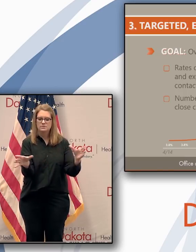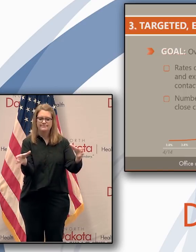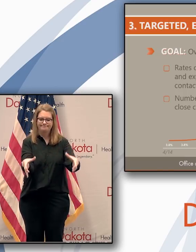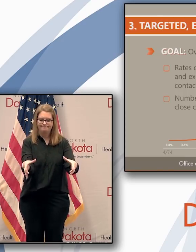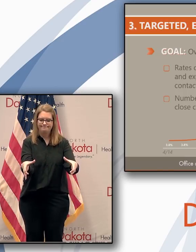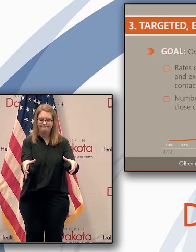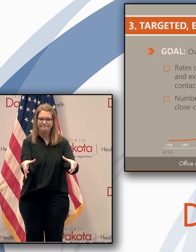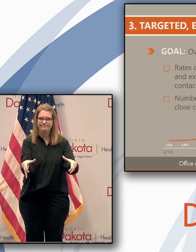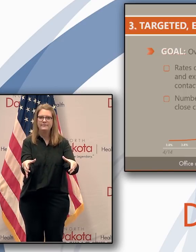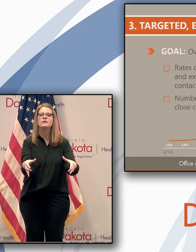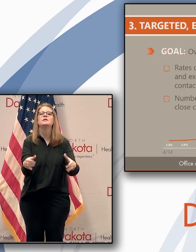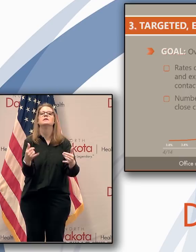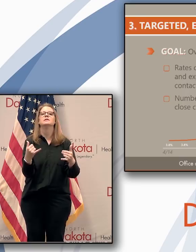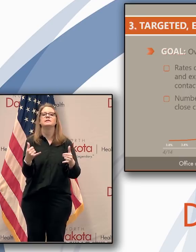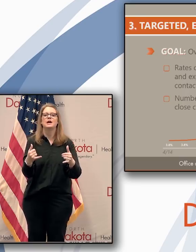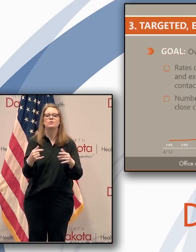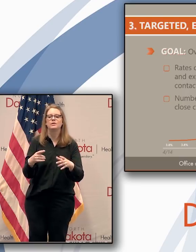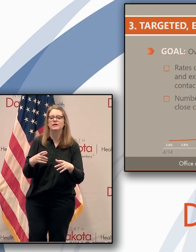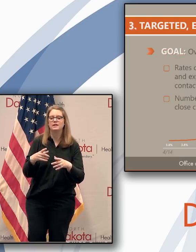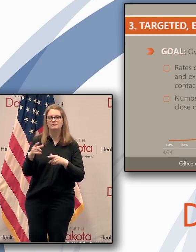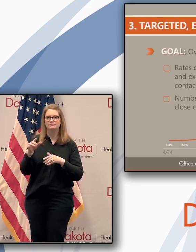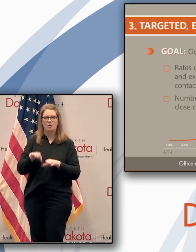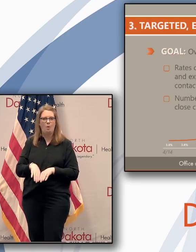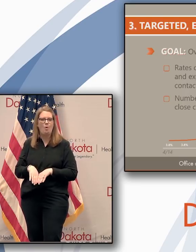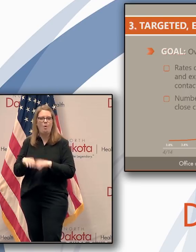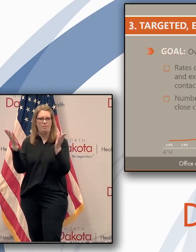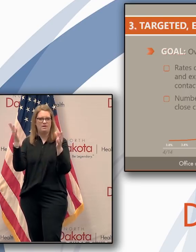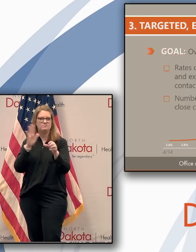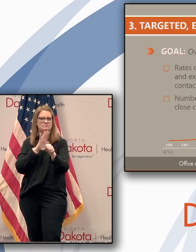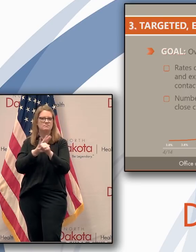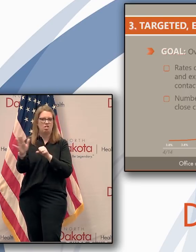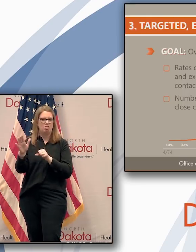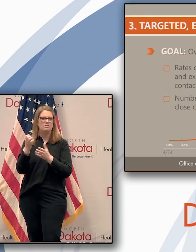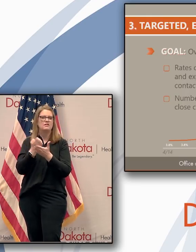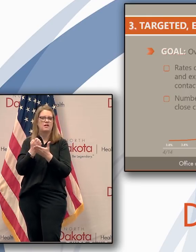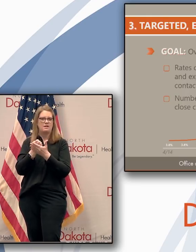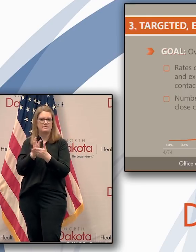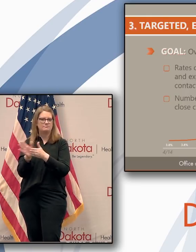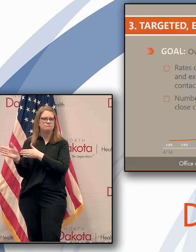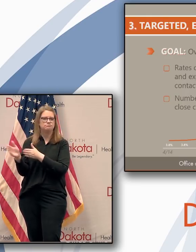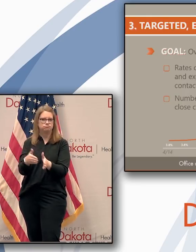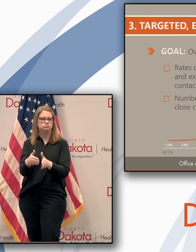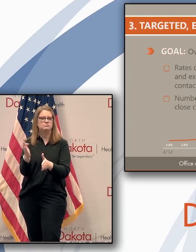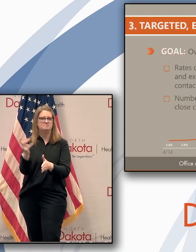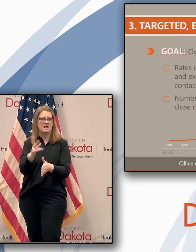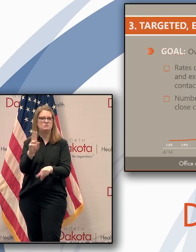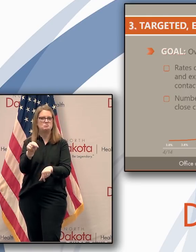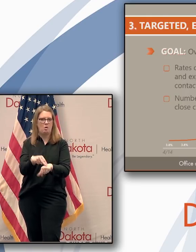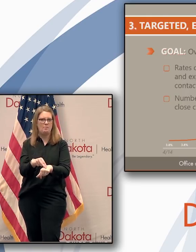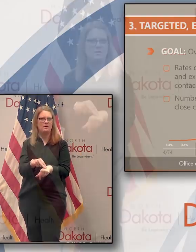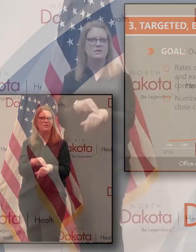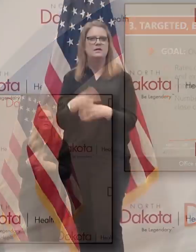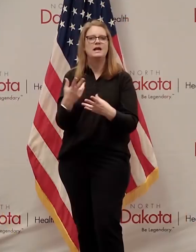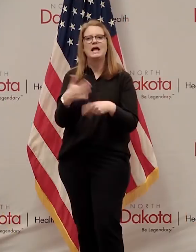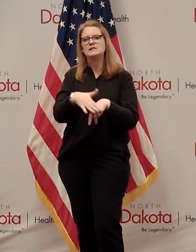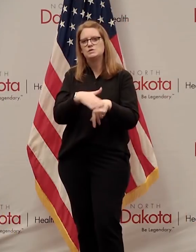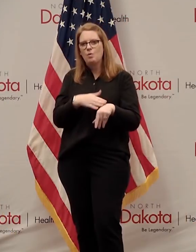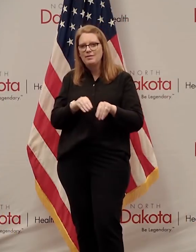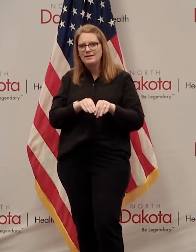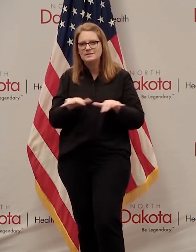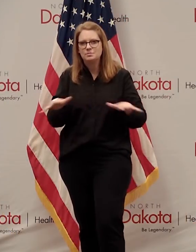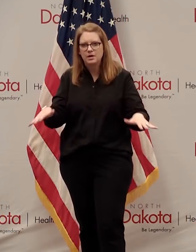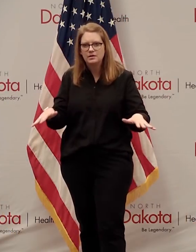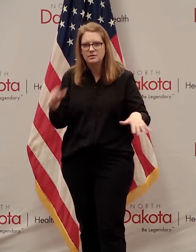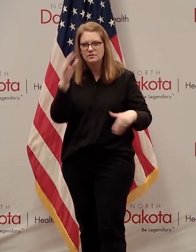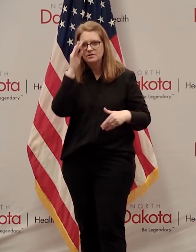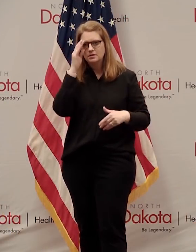back towards our full economy working, but making sure we're containing the spread. Because as we've said before, just